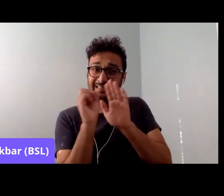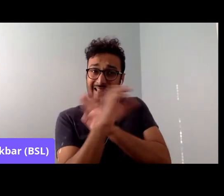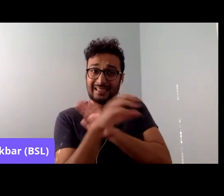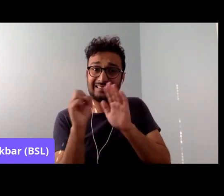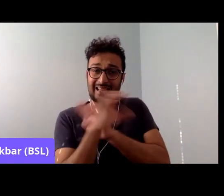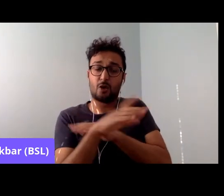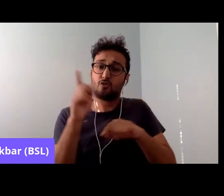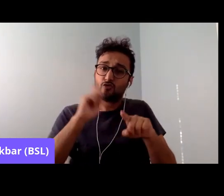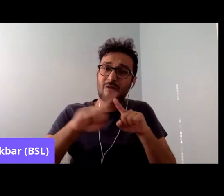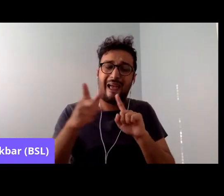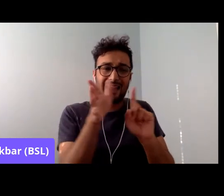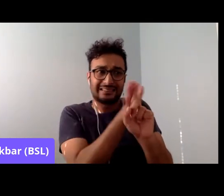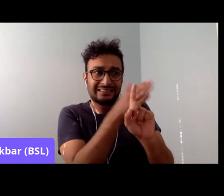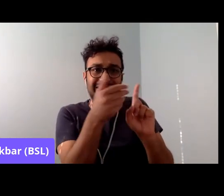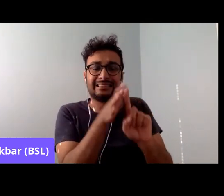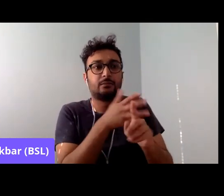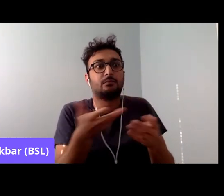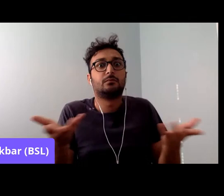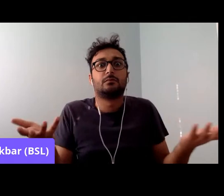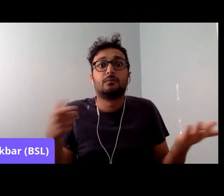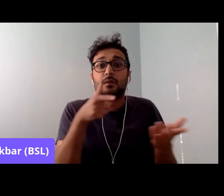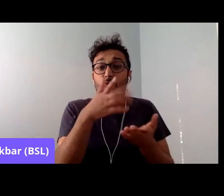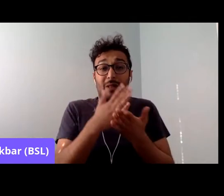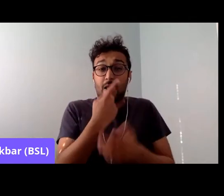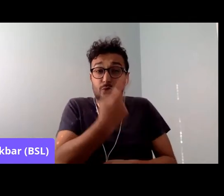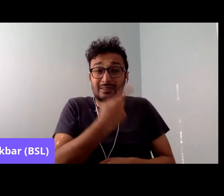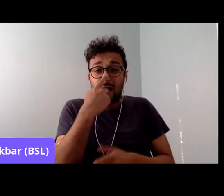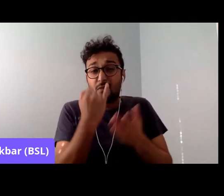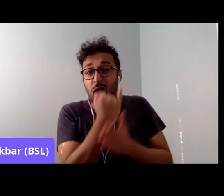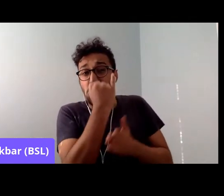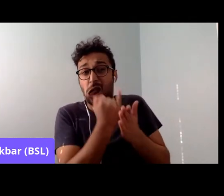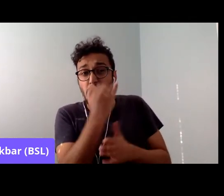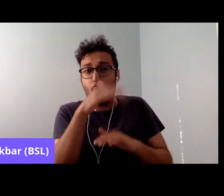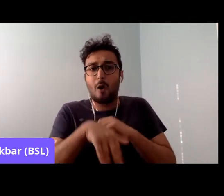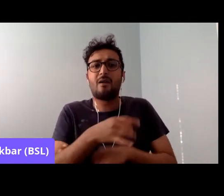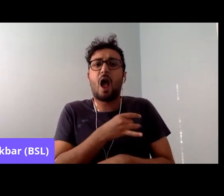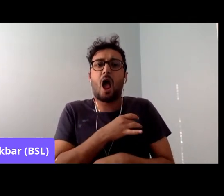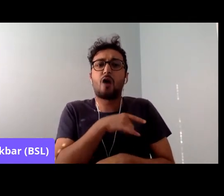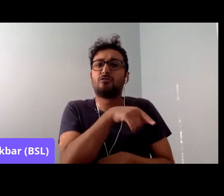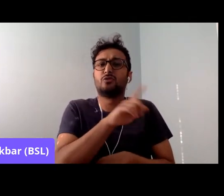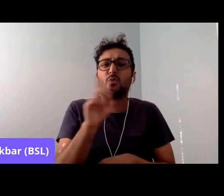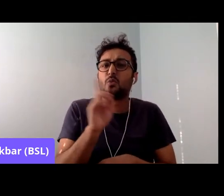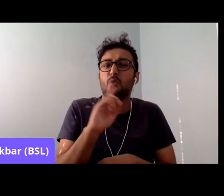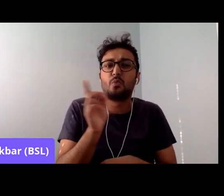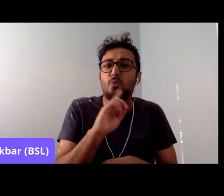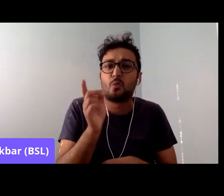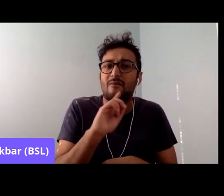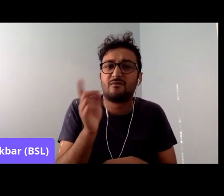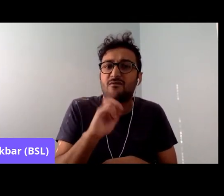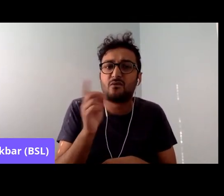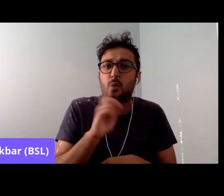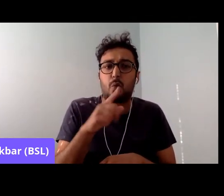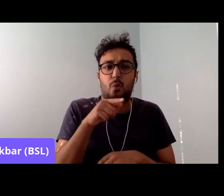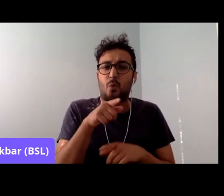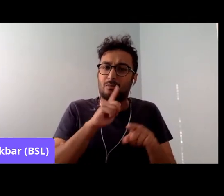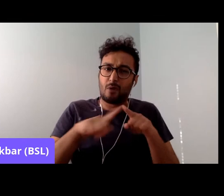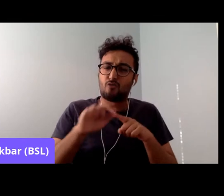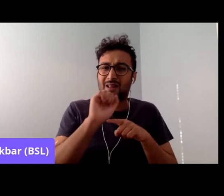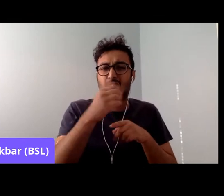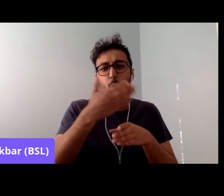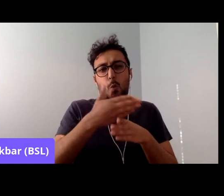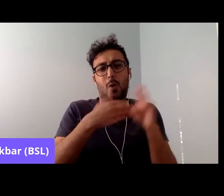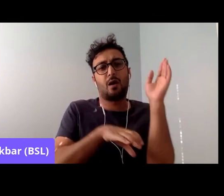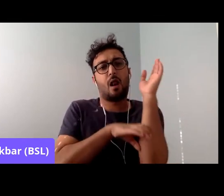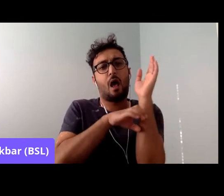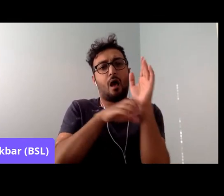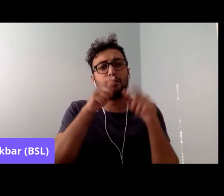futile the anti-Irish racism you had in the working class of that time was to the working